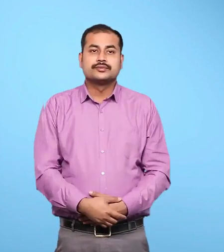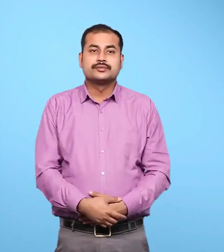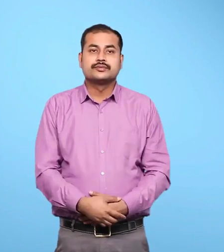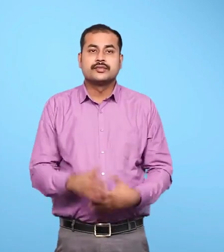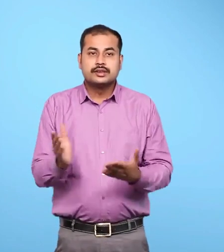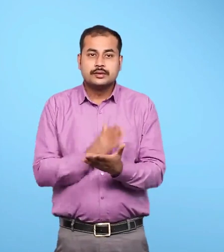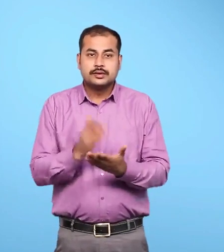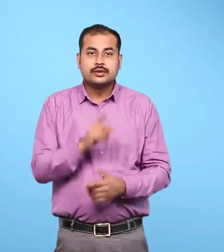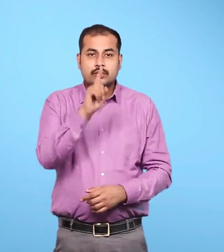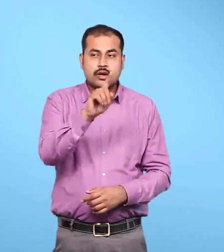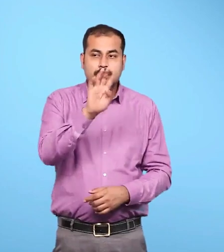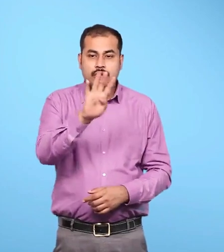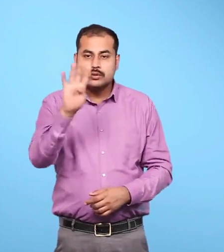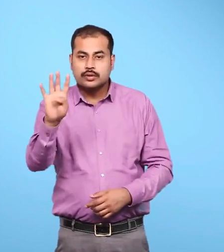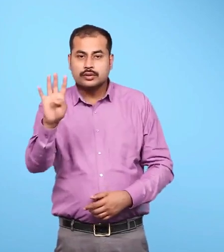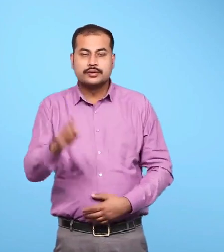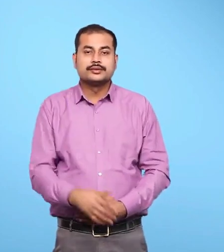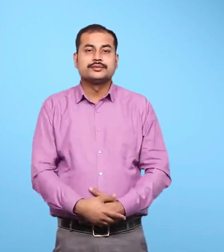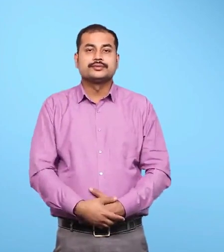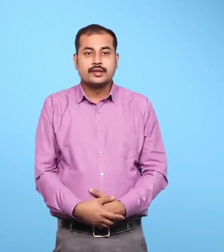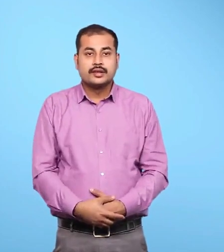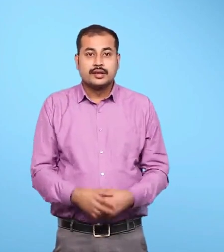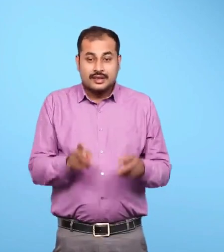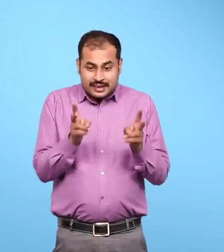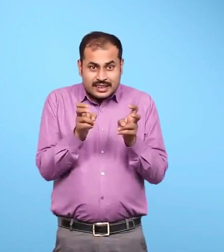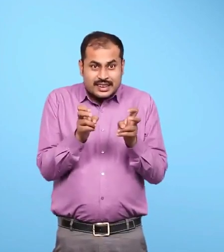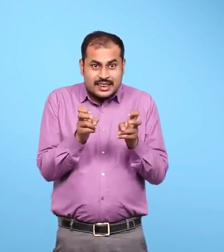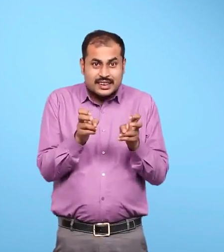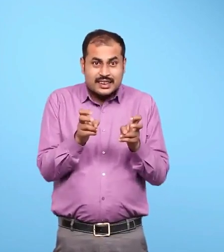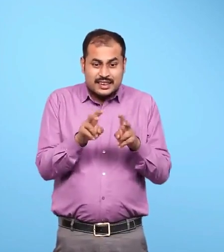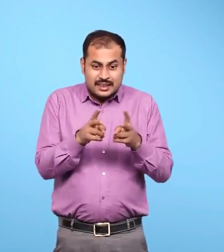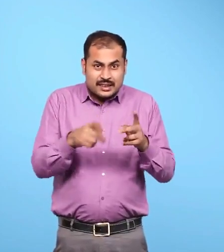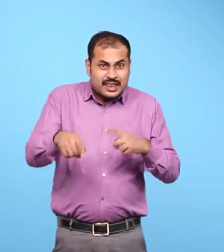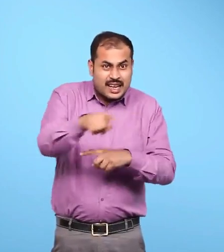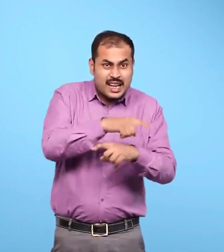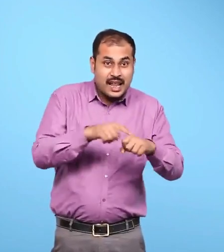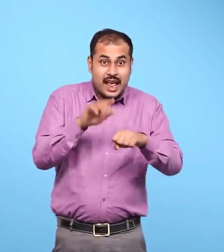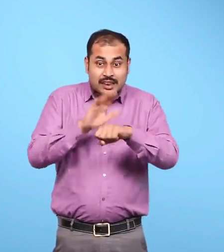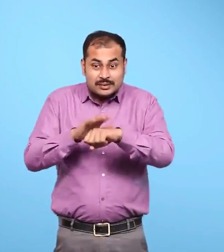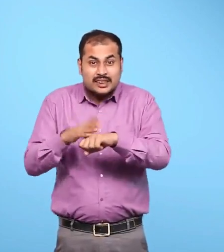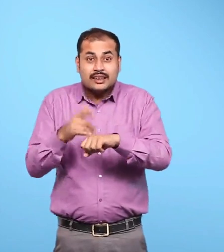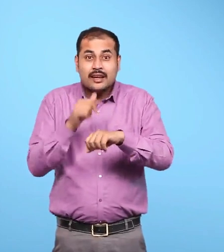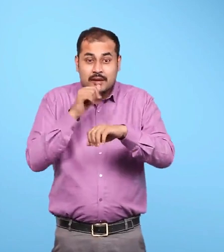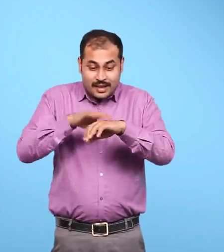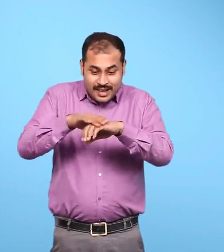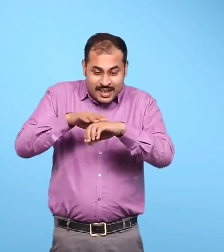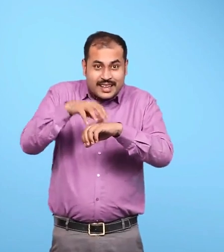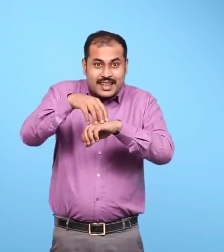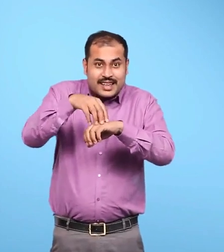Page 144 A crab has a hard shell, whereas a frog